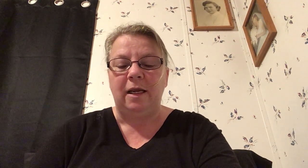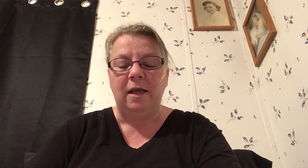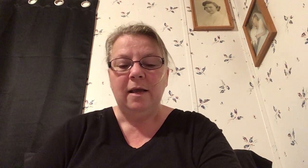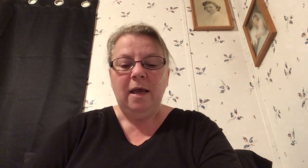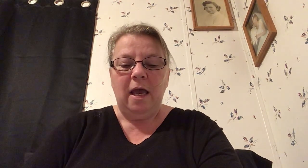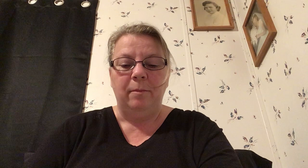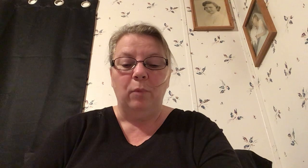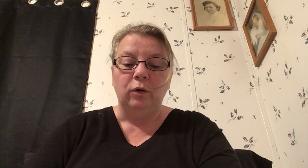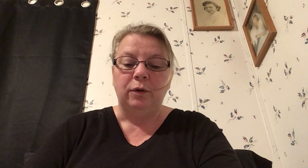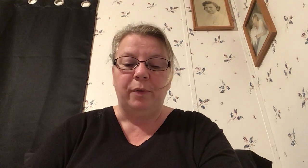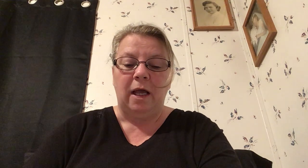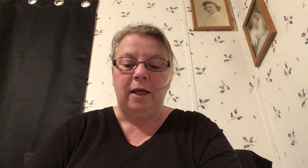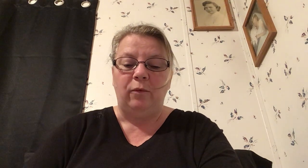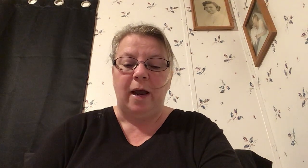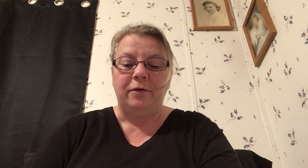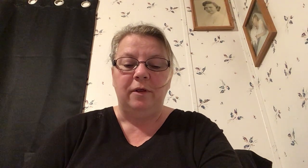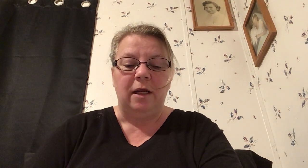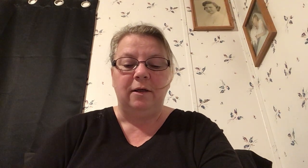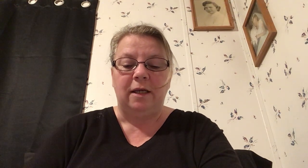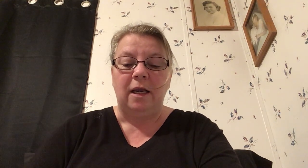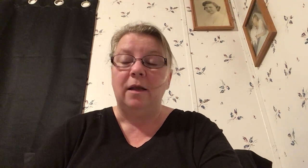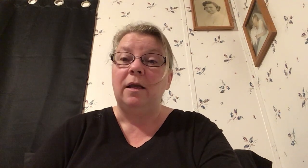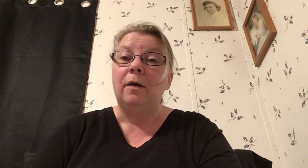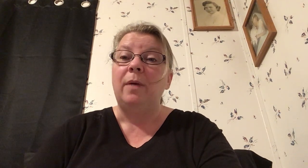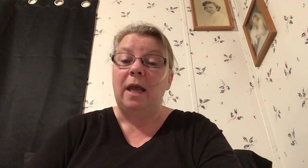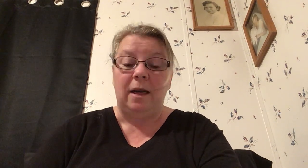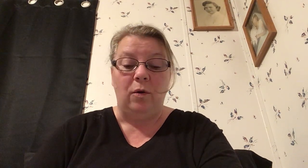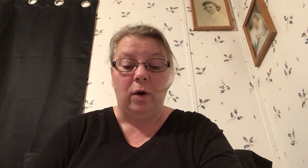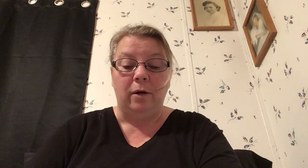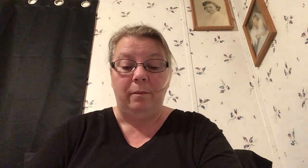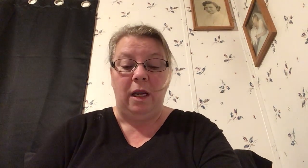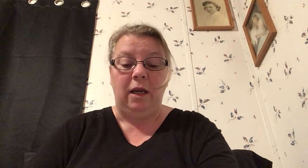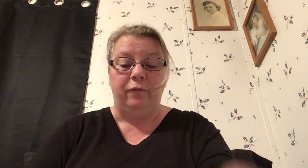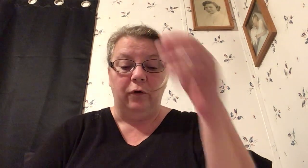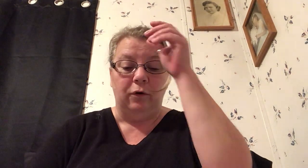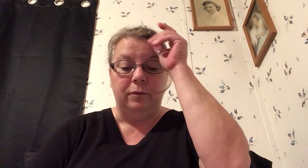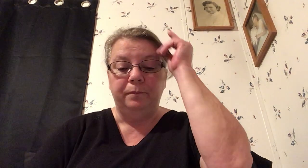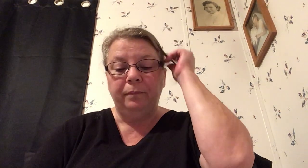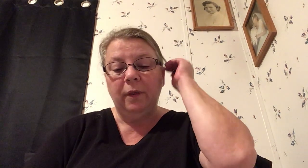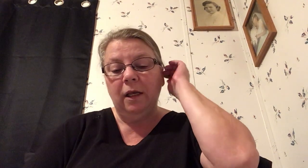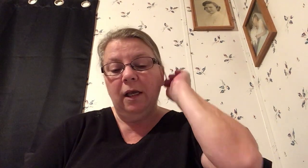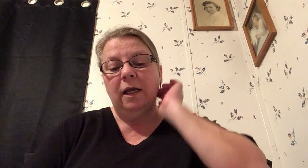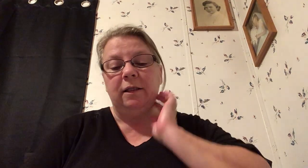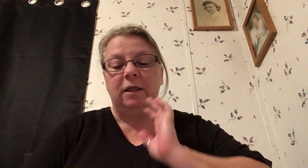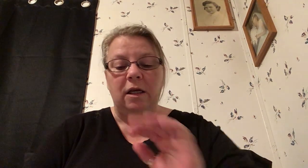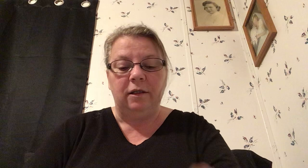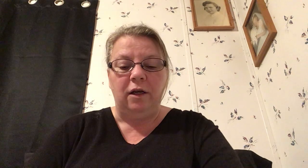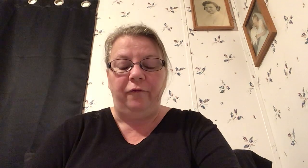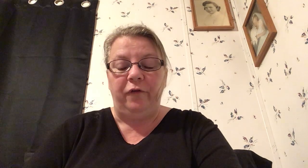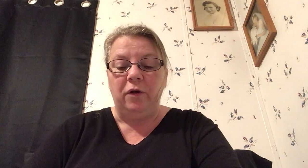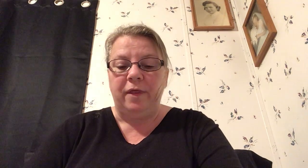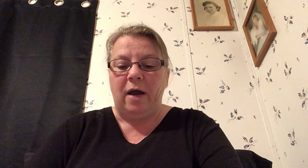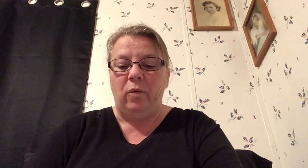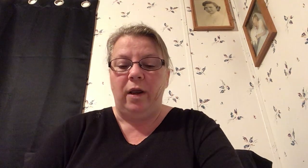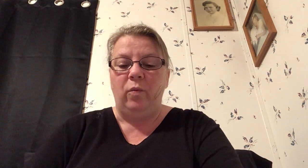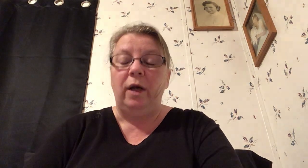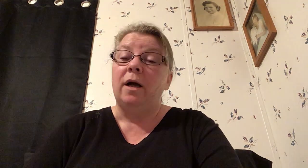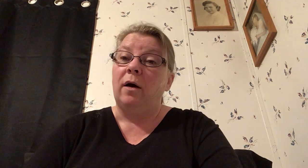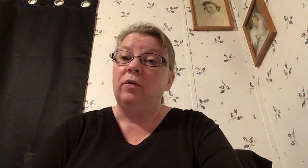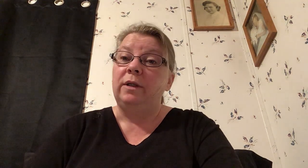and multiplying rather than taking him anywhere meaningful it's easy to feel that way when god is